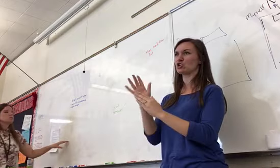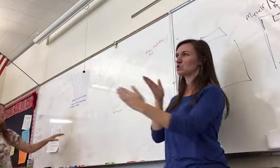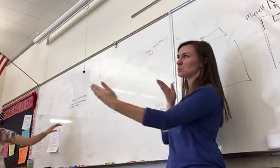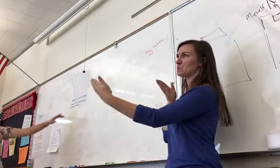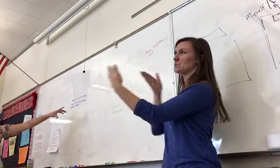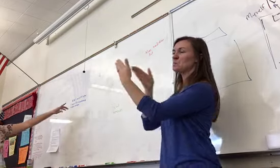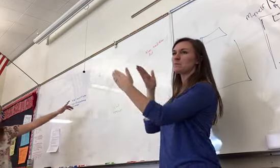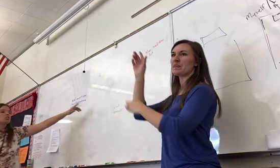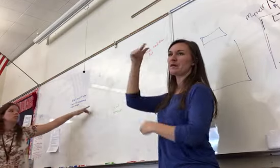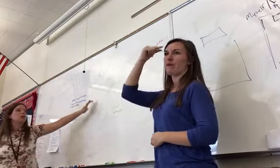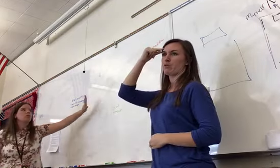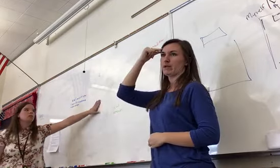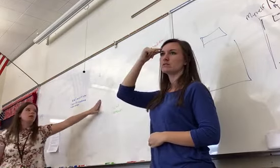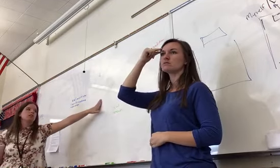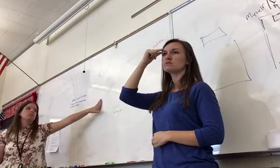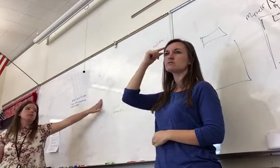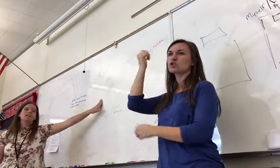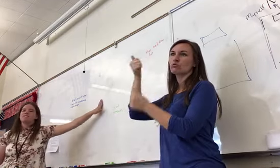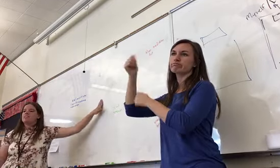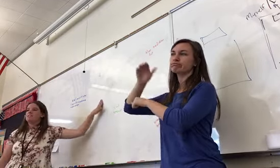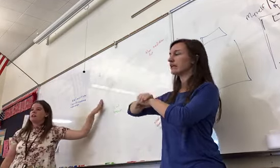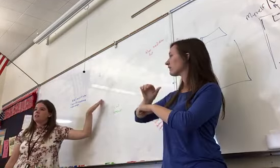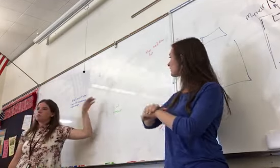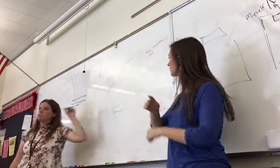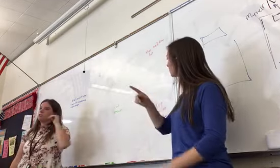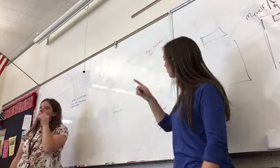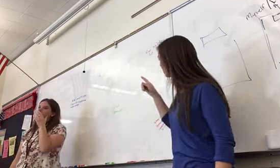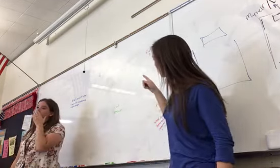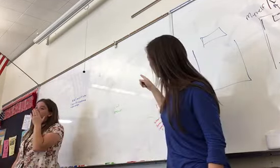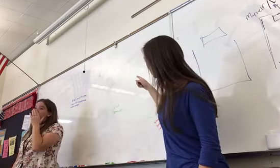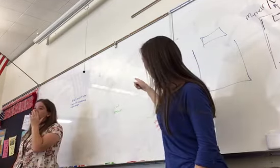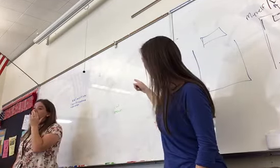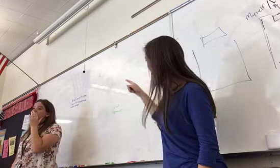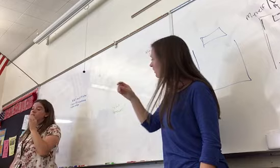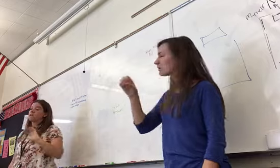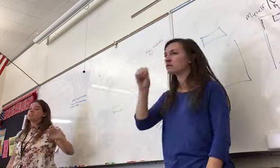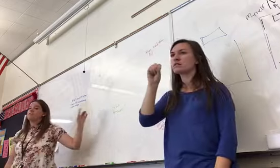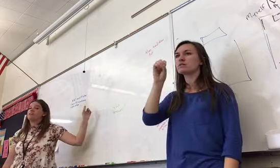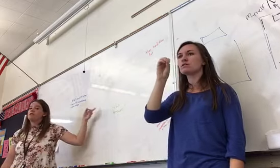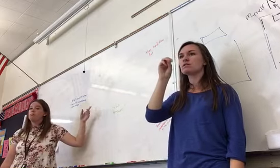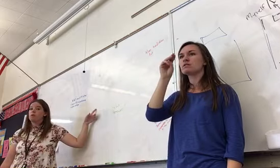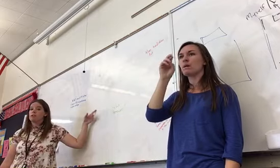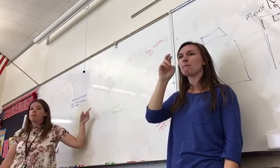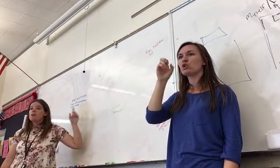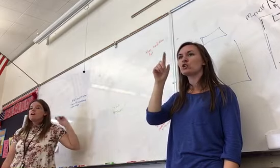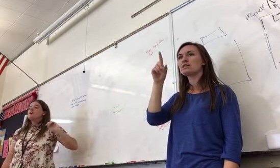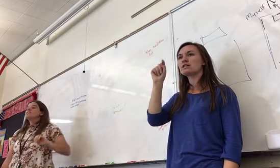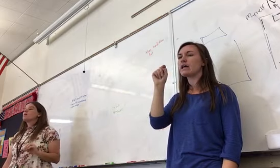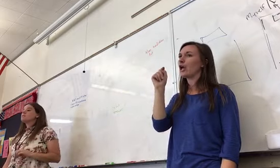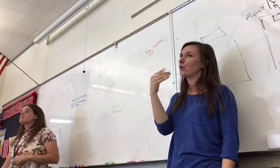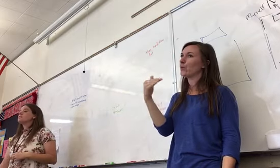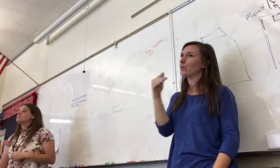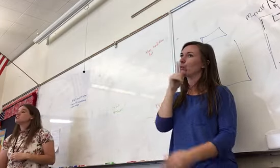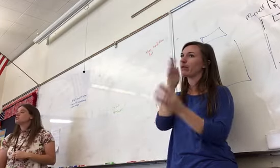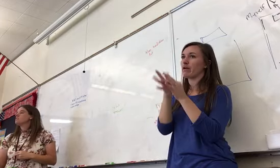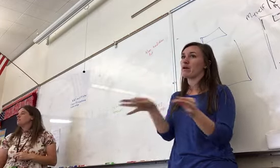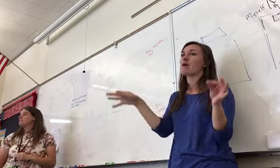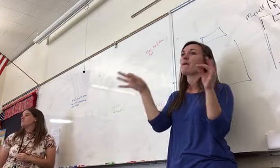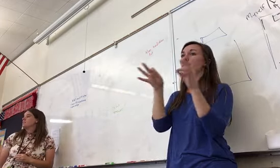Now, Somerset's decision is the only one it looks like is in the actual American Revolution. That one is actually very important. Somerset's decision is in